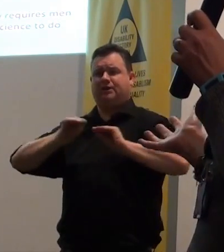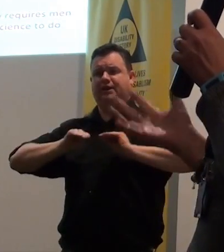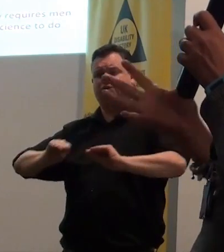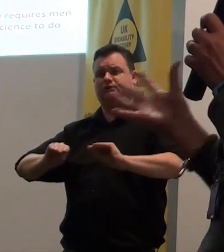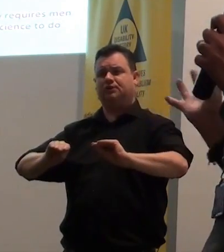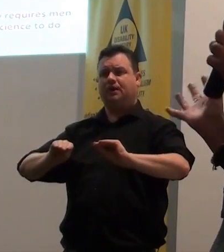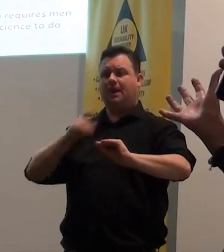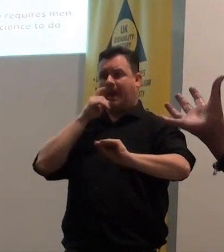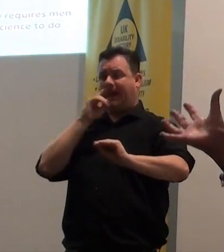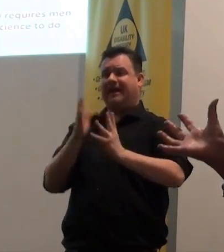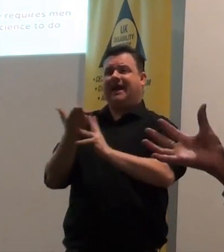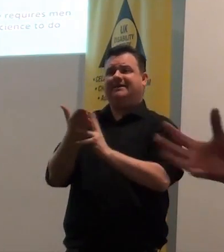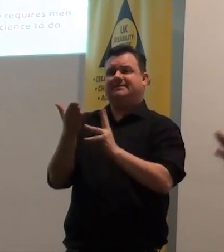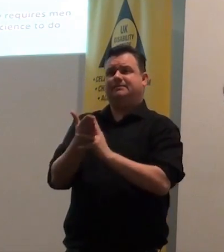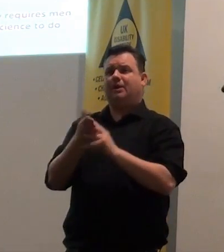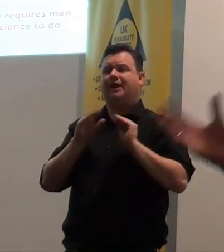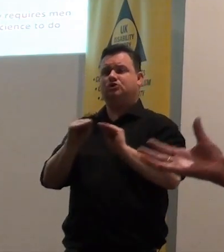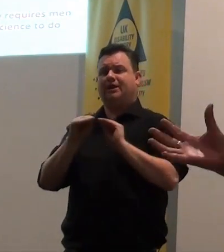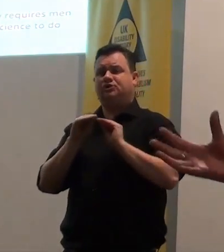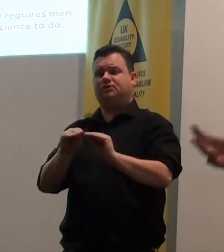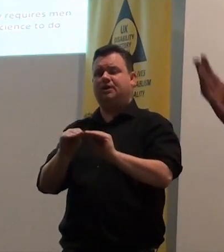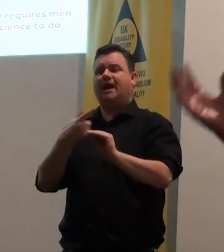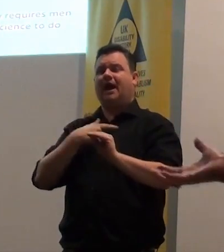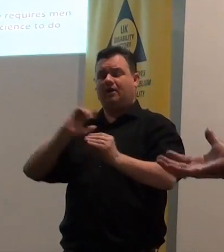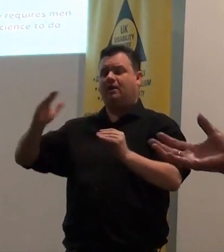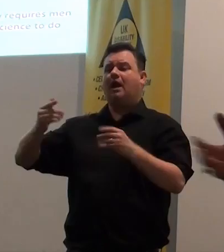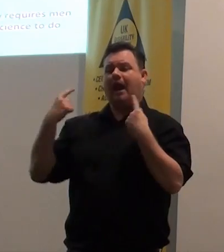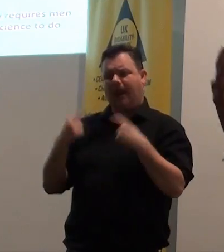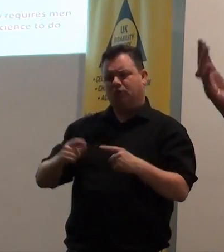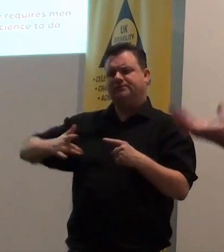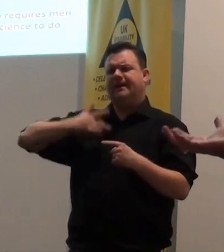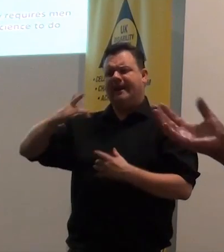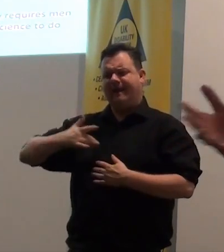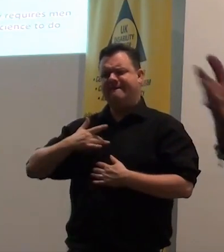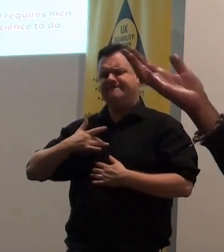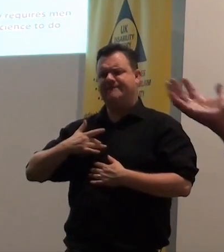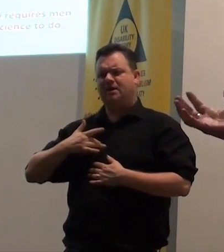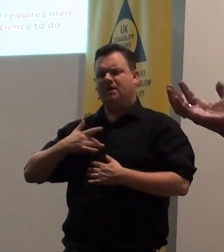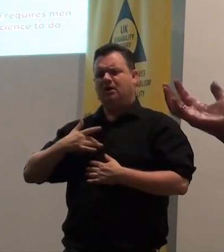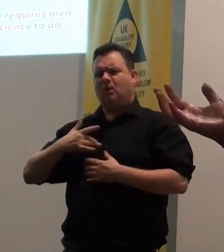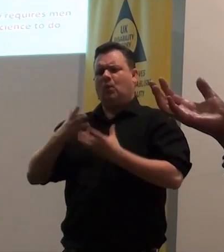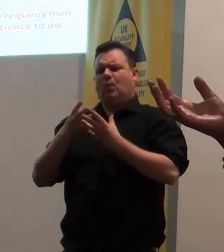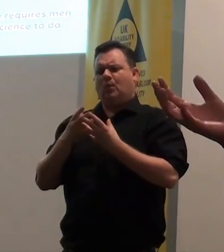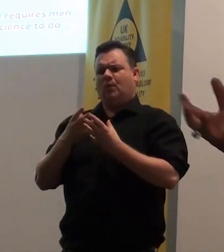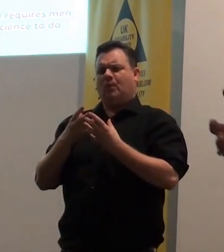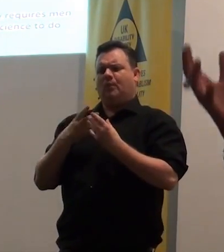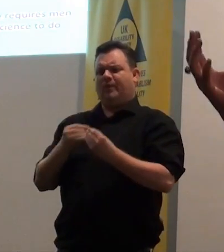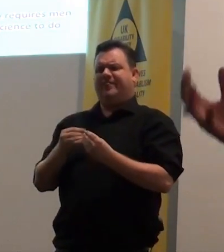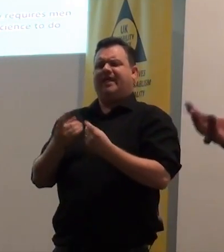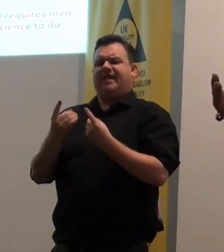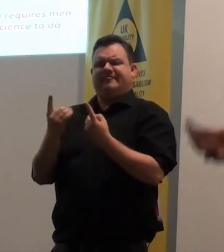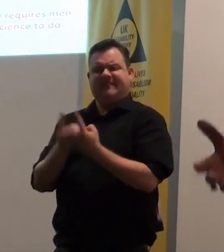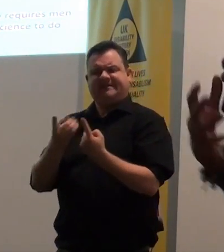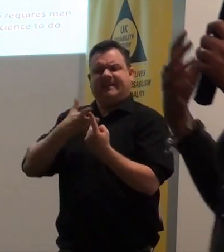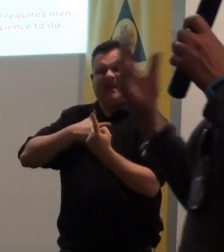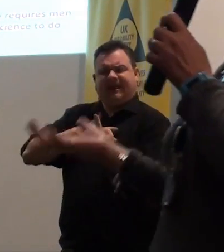to an equally accessible education and entitled to live, you know, with the things that they require and they need. They